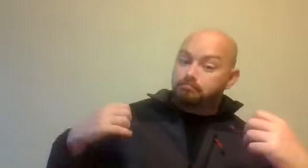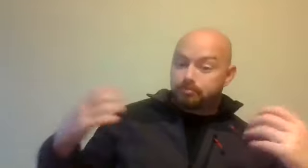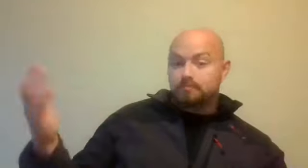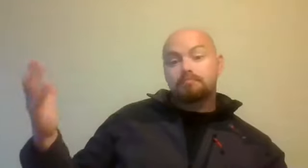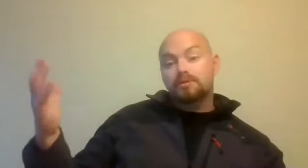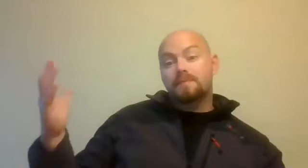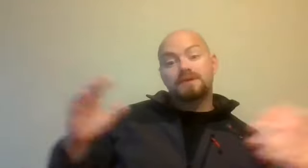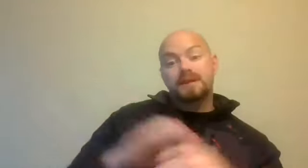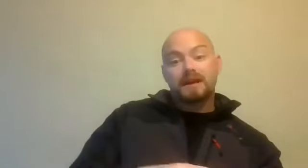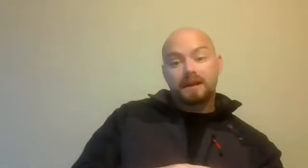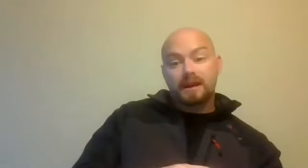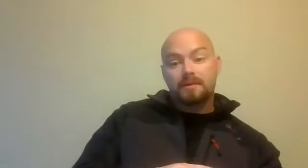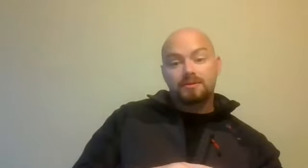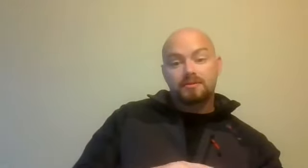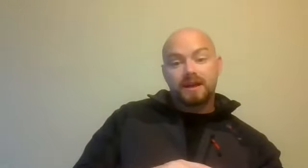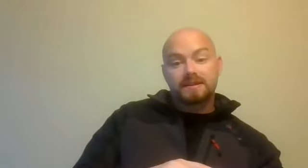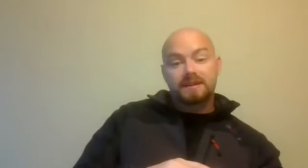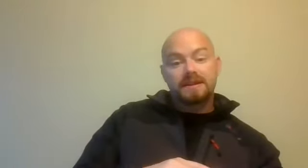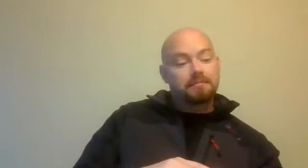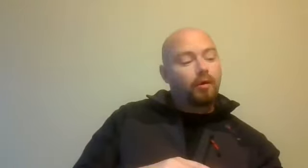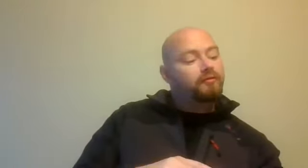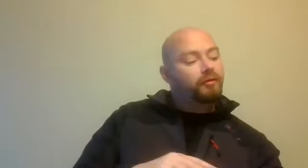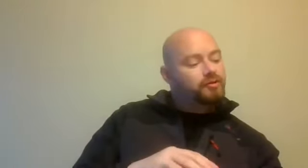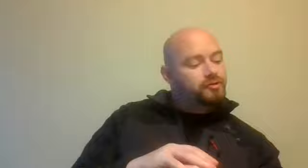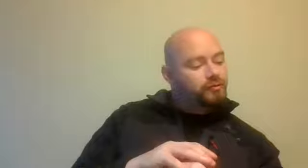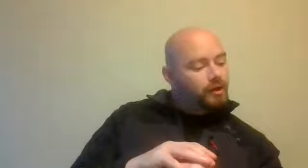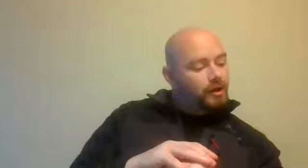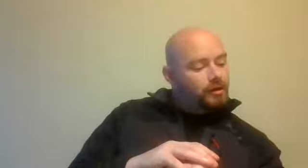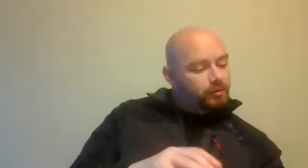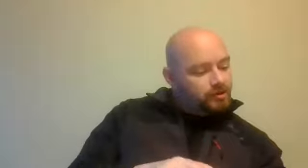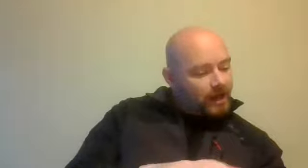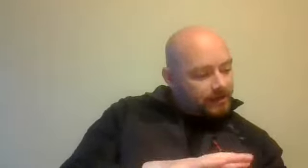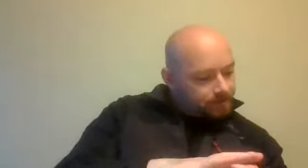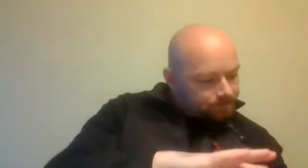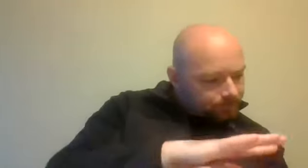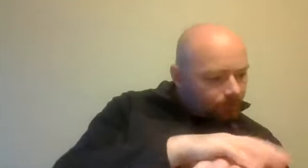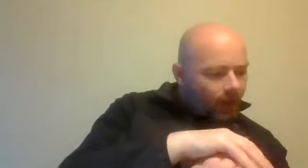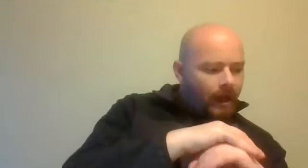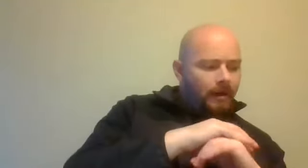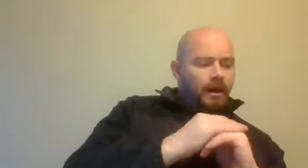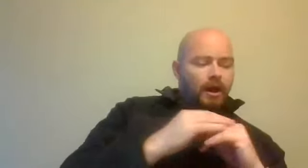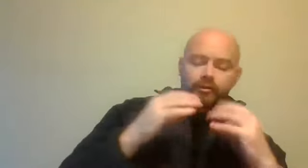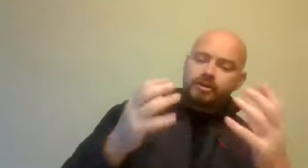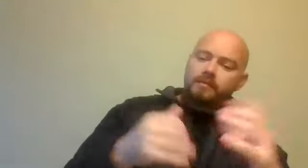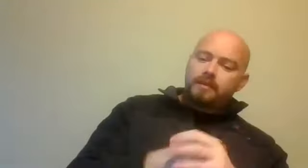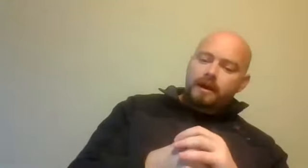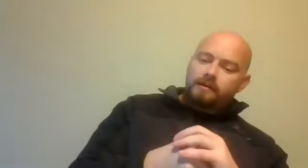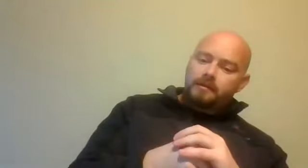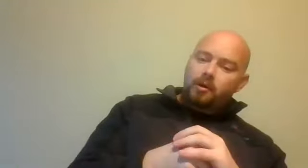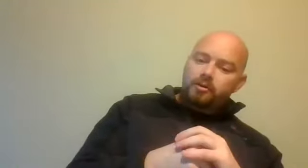But perception is king in most those cases and that's important for us to understand. Another term that's important